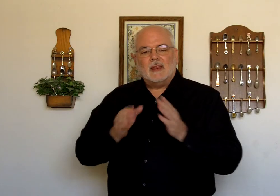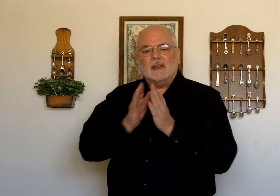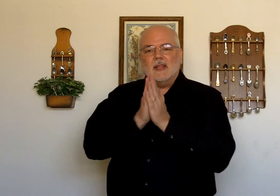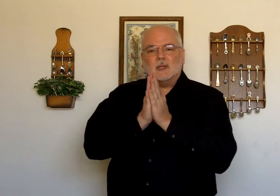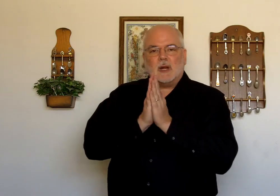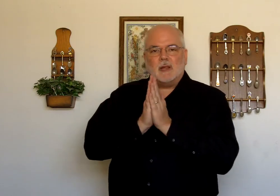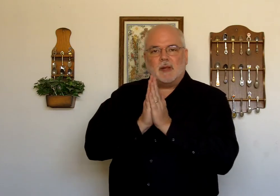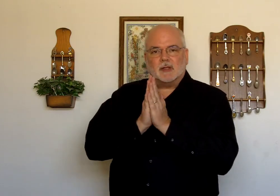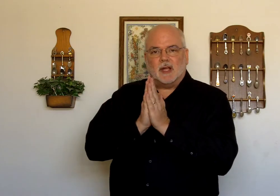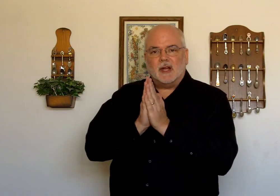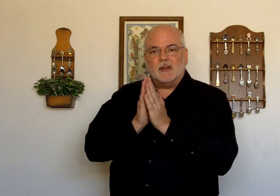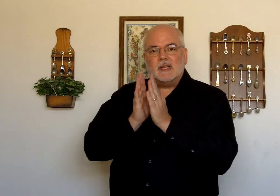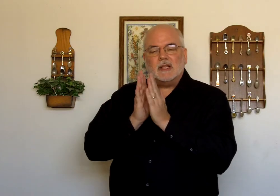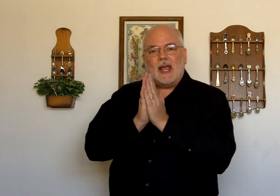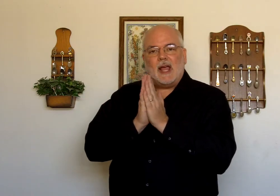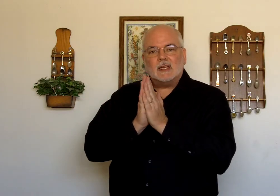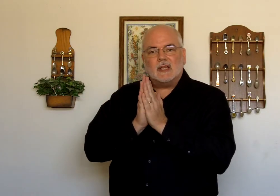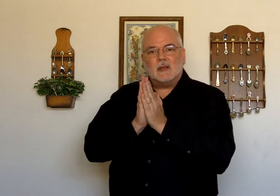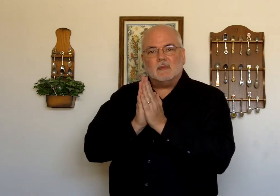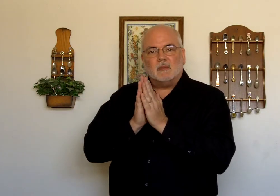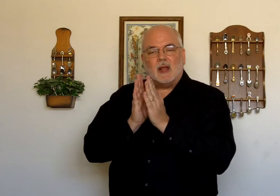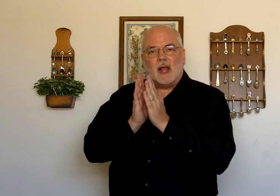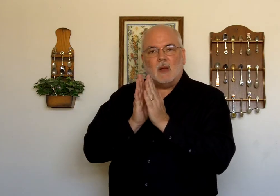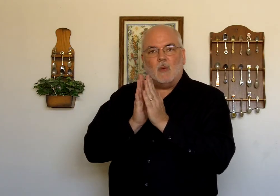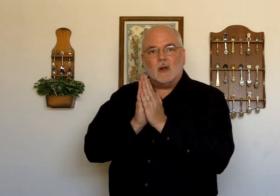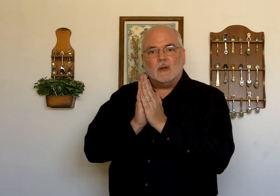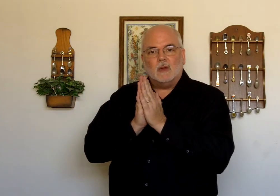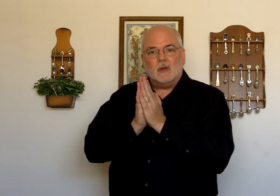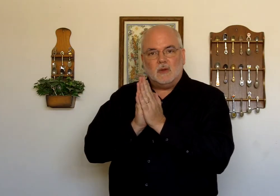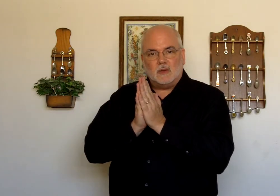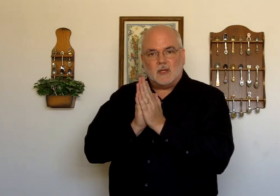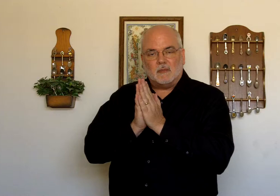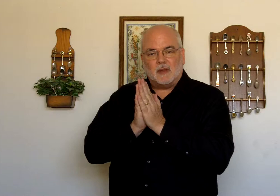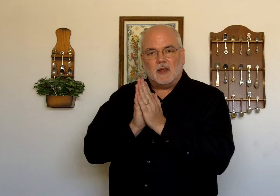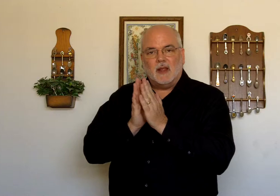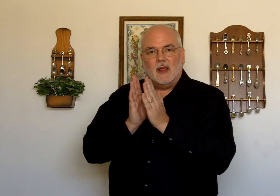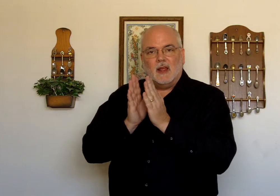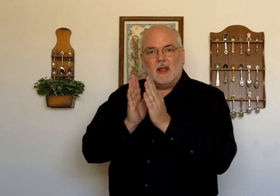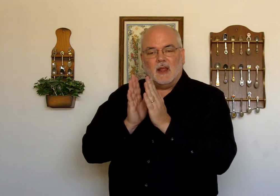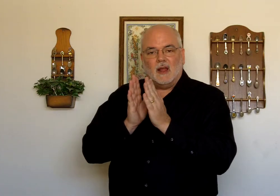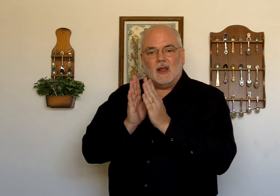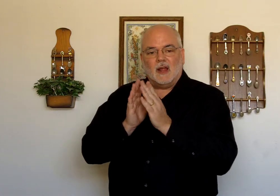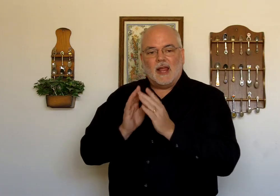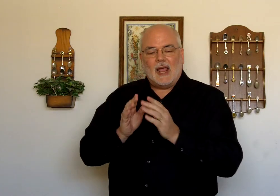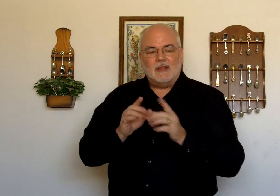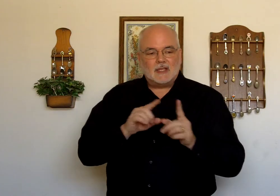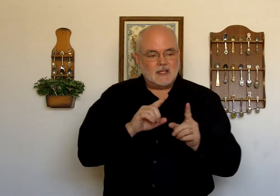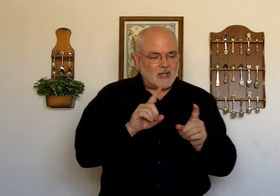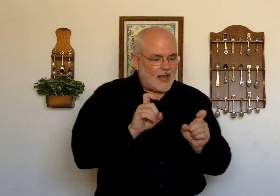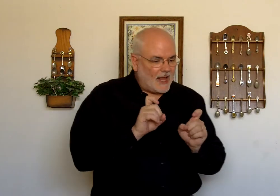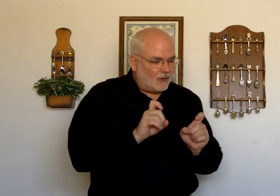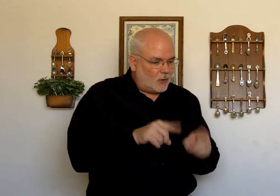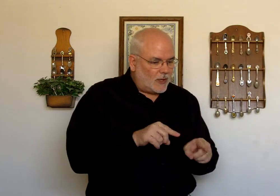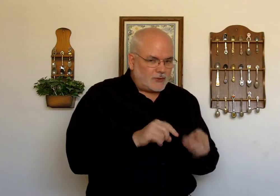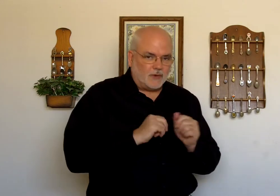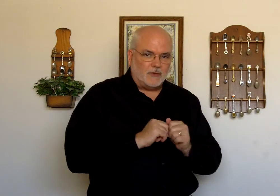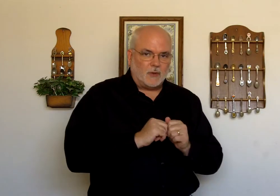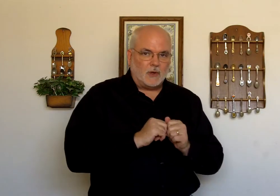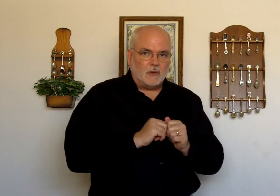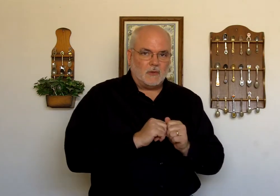This is probably the better sign here. This is ask as in. I want you to do something. And this is. I have a question for you.